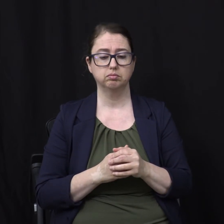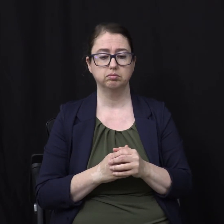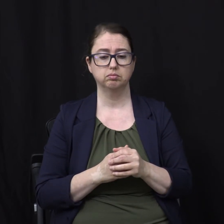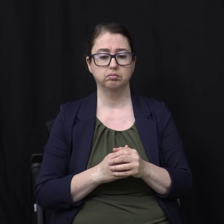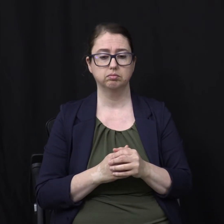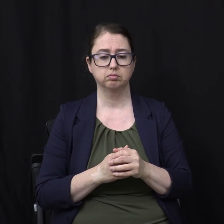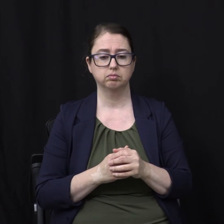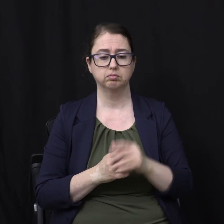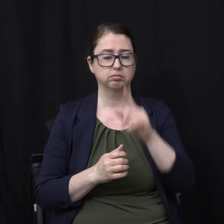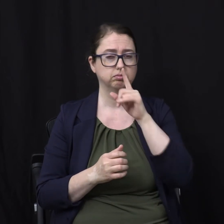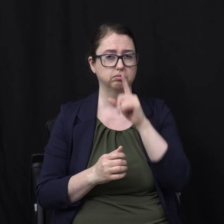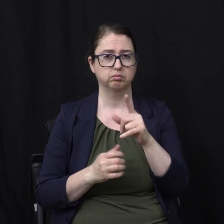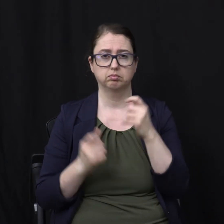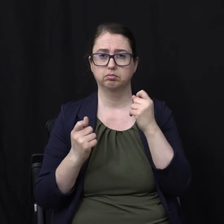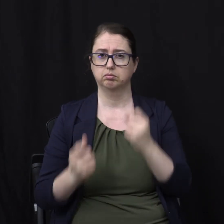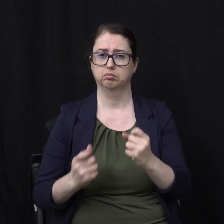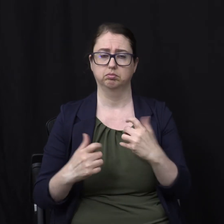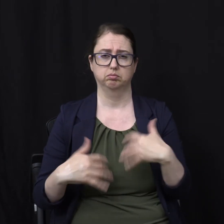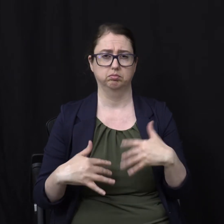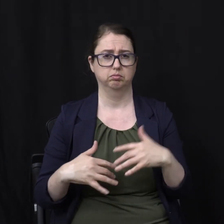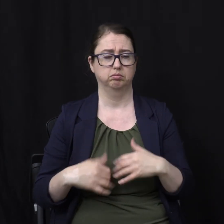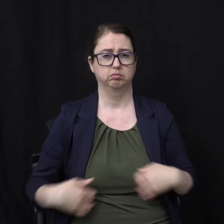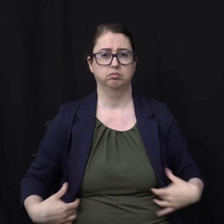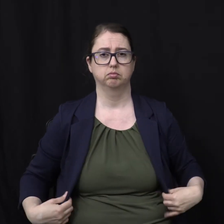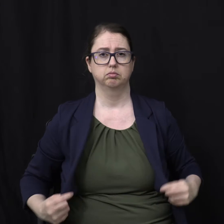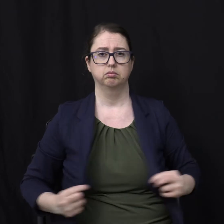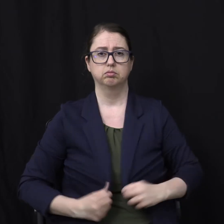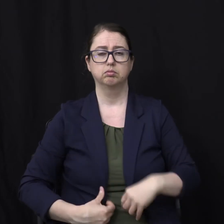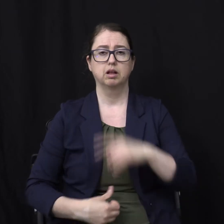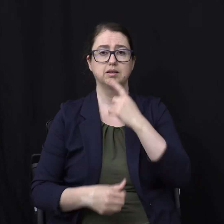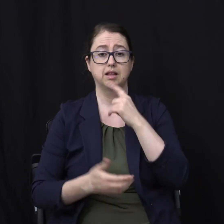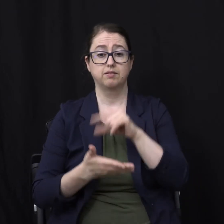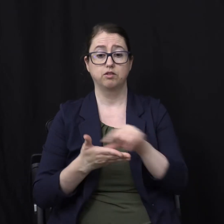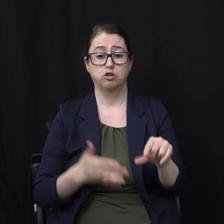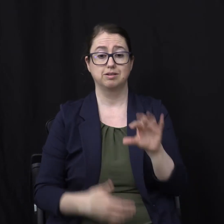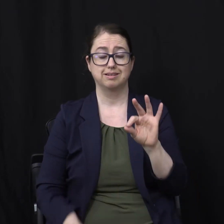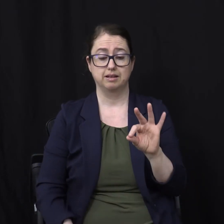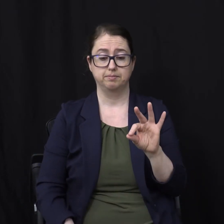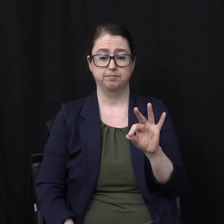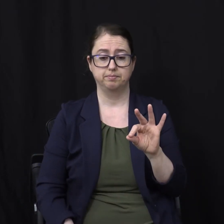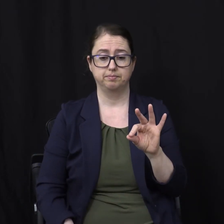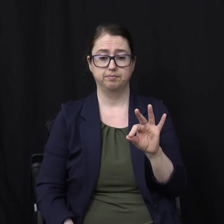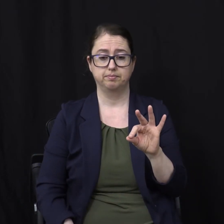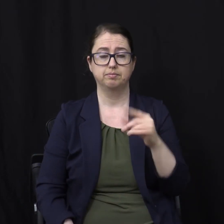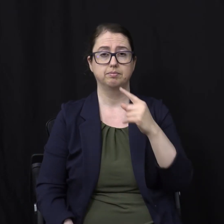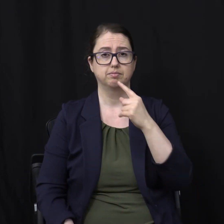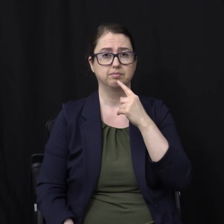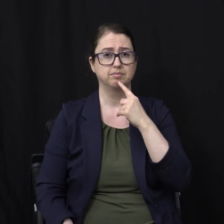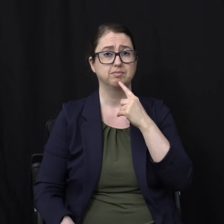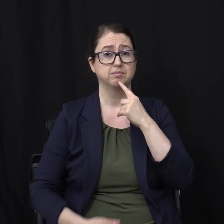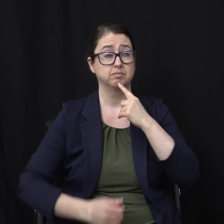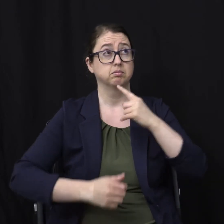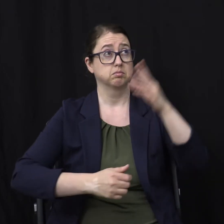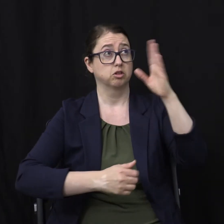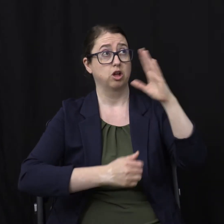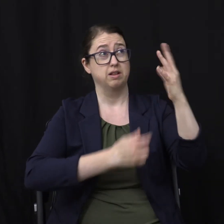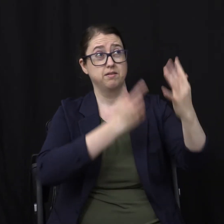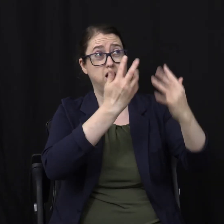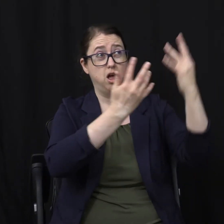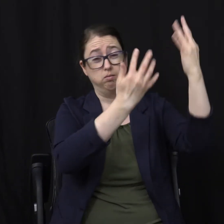Is powerful It says in verse 9 And fire came down From God Out of heaven